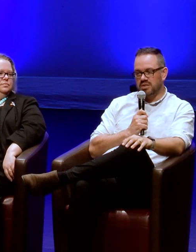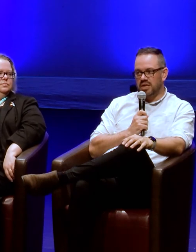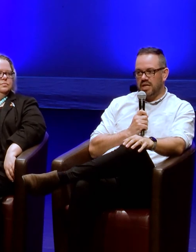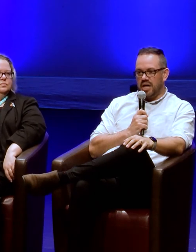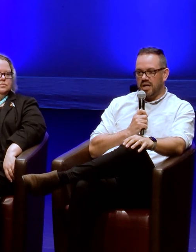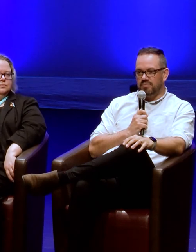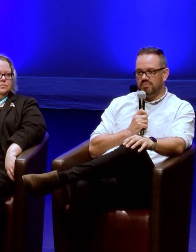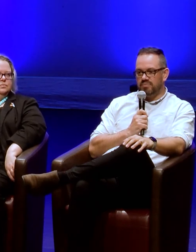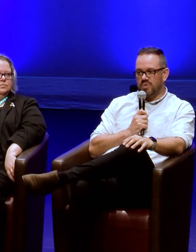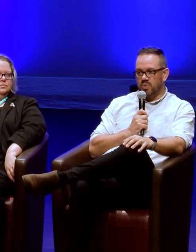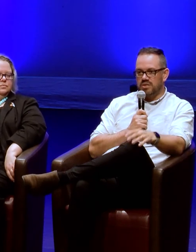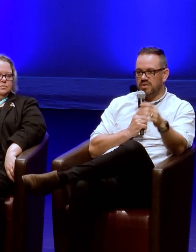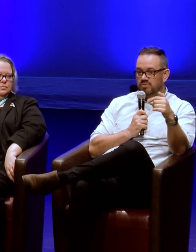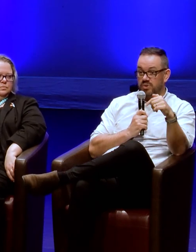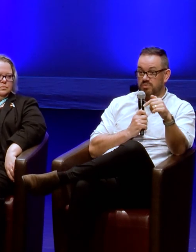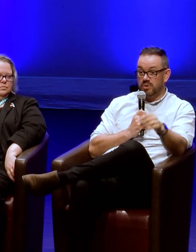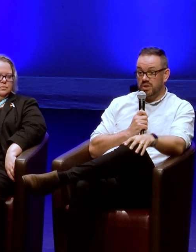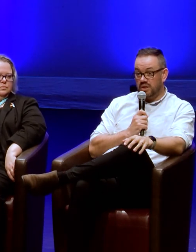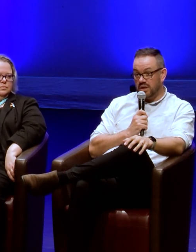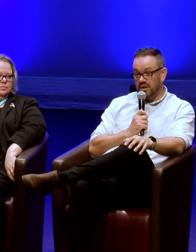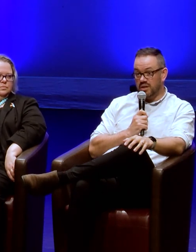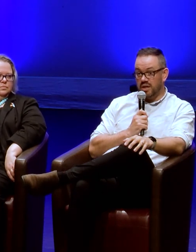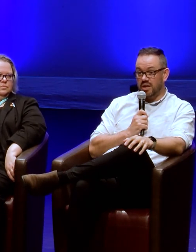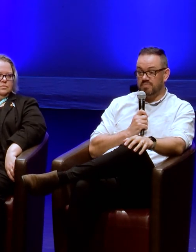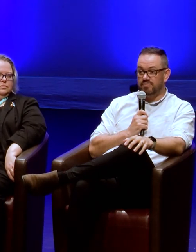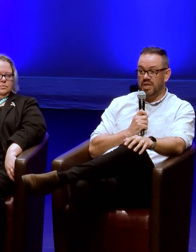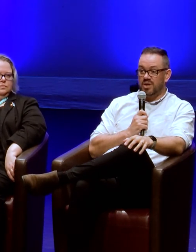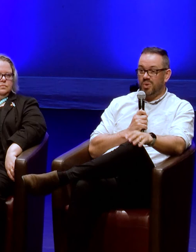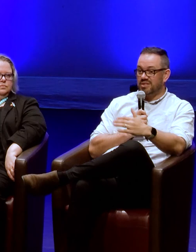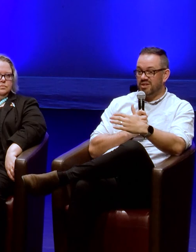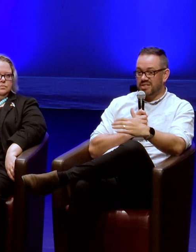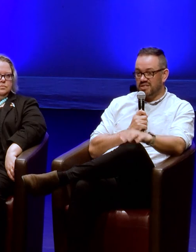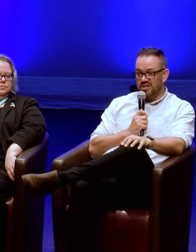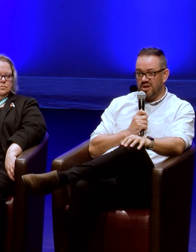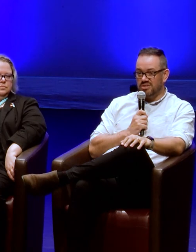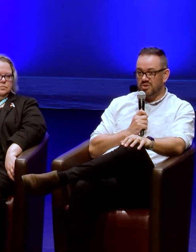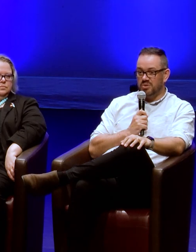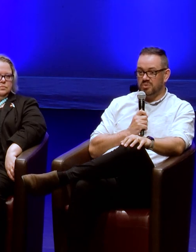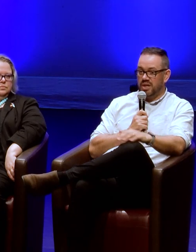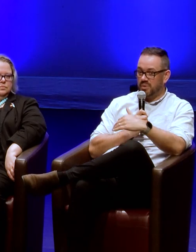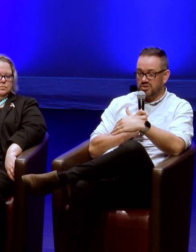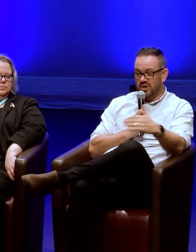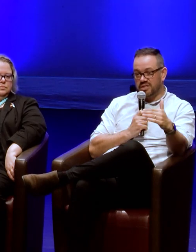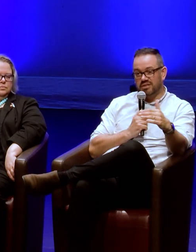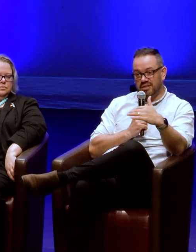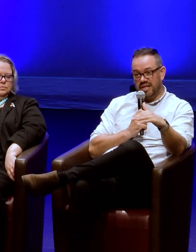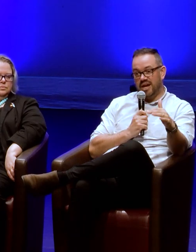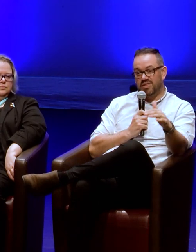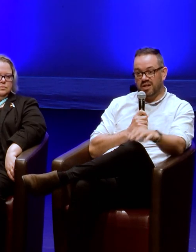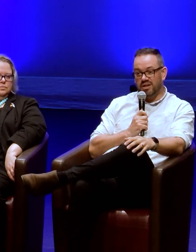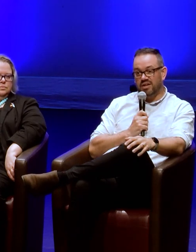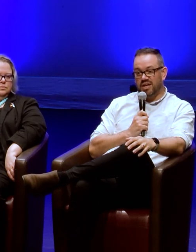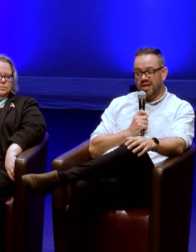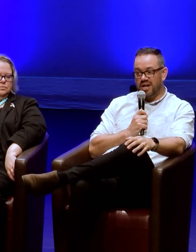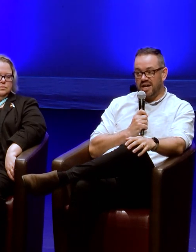audience. We did stuff with Mahuki here, Wellington ICT grad school. We tried to get